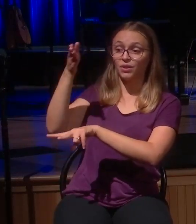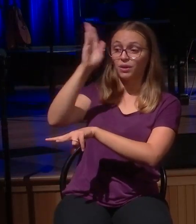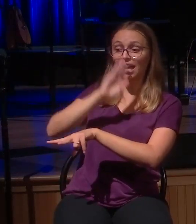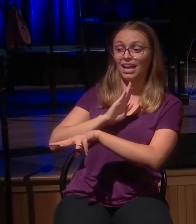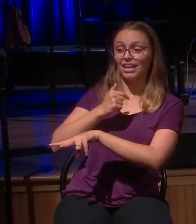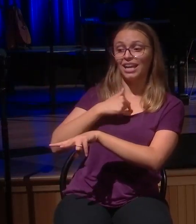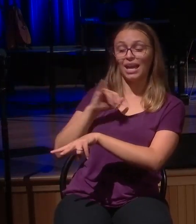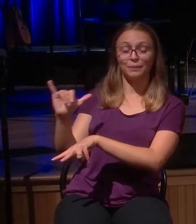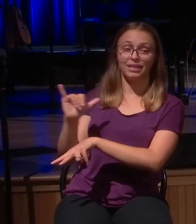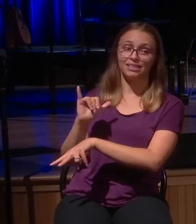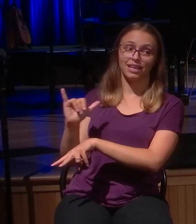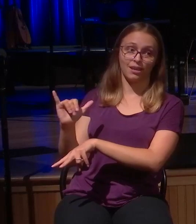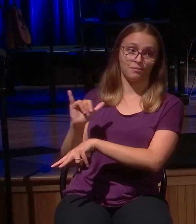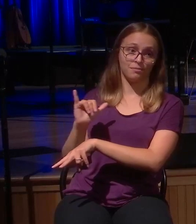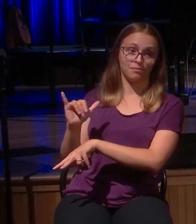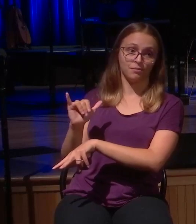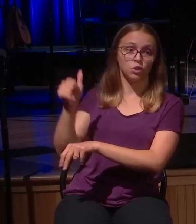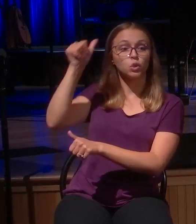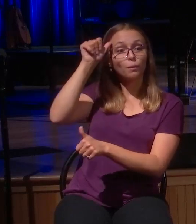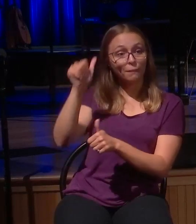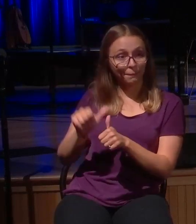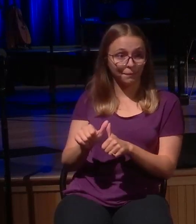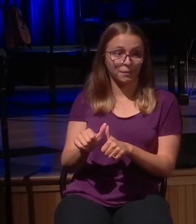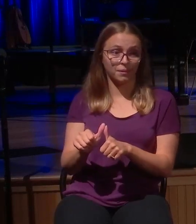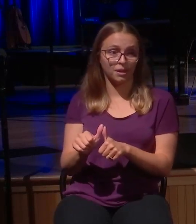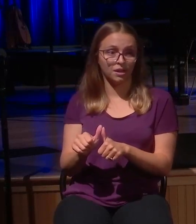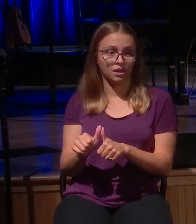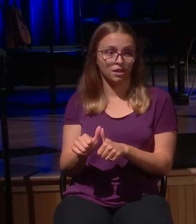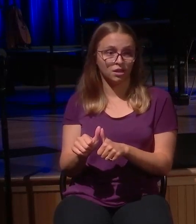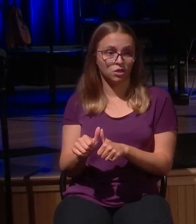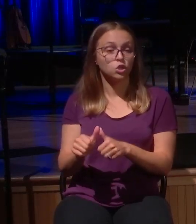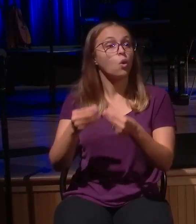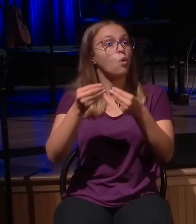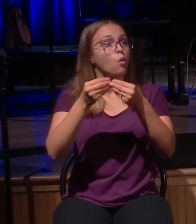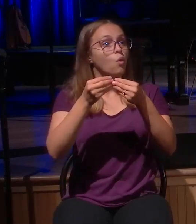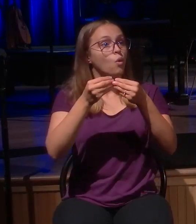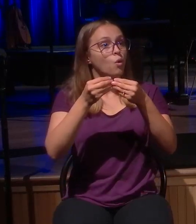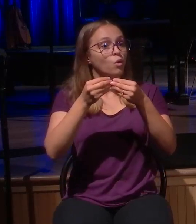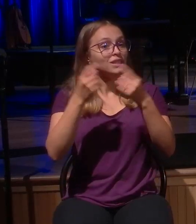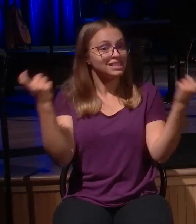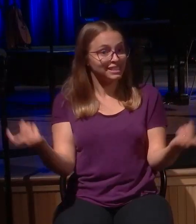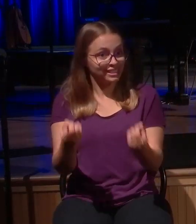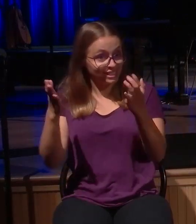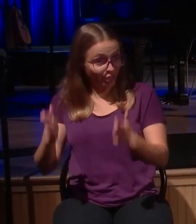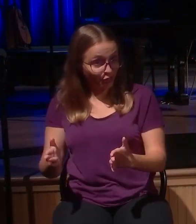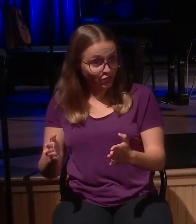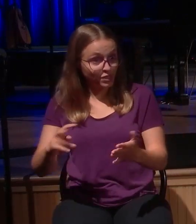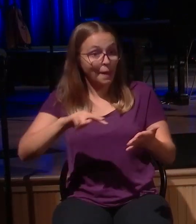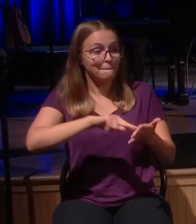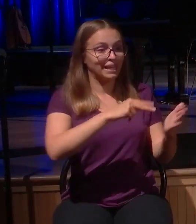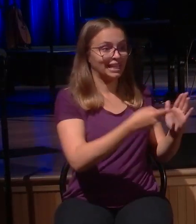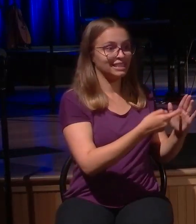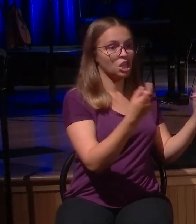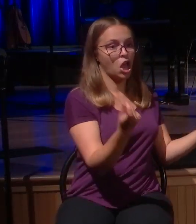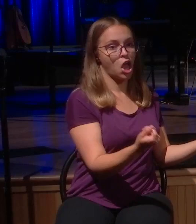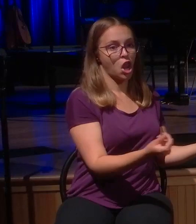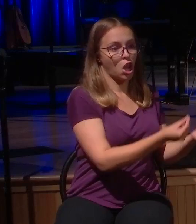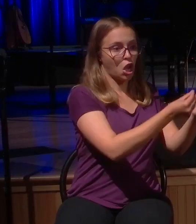of sinners. What is it? Lost. Let's try it again. The condition of sinners? Lost. Let's move on. Number two, we have